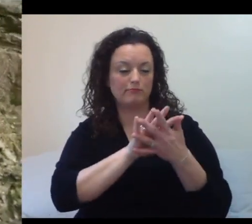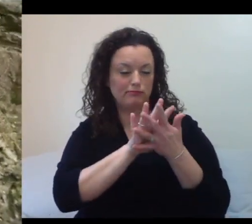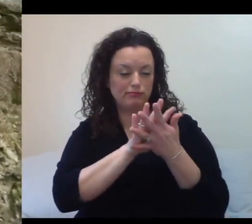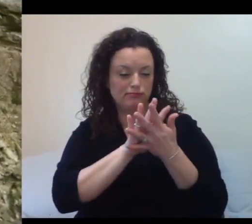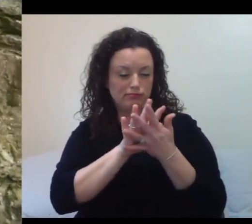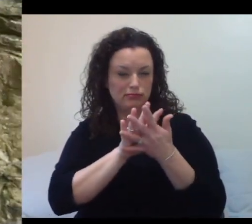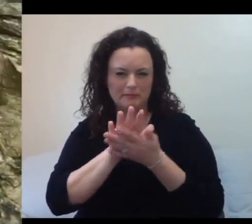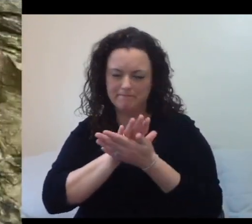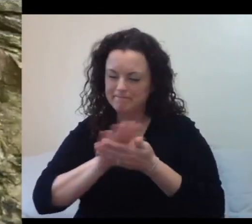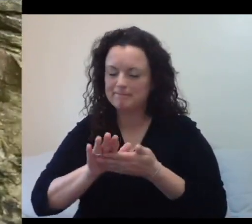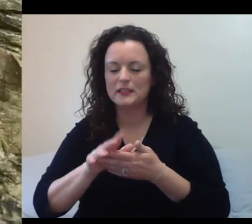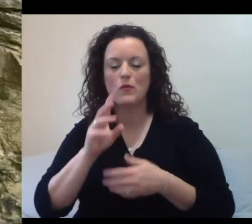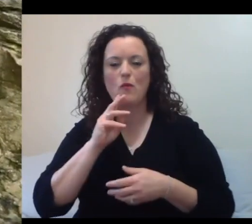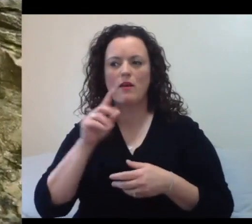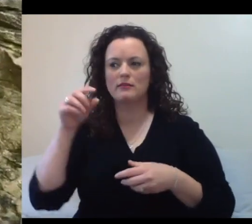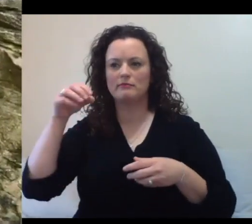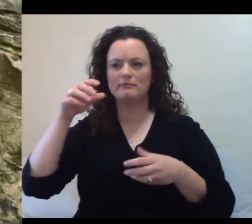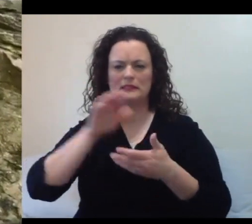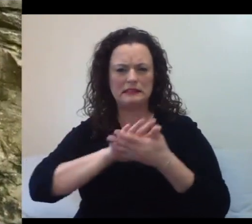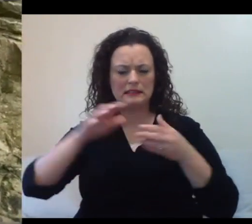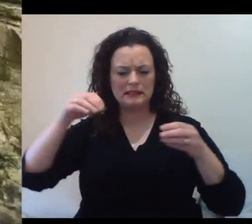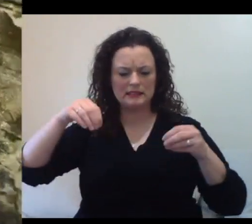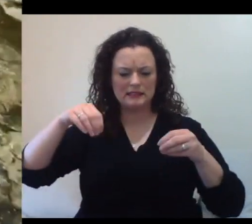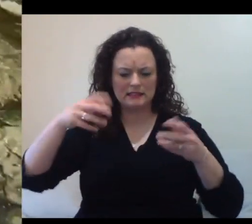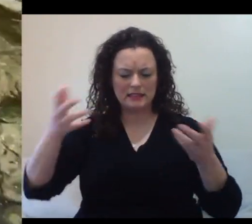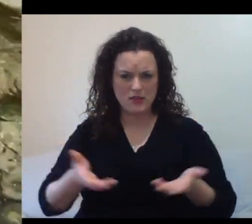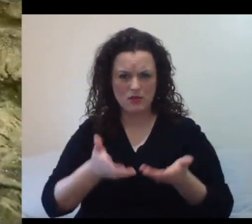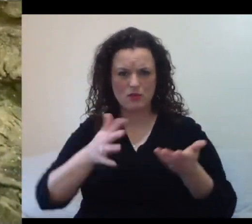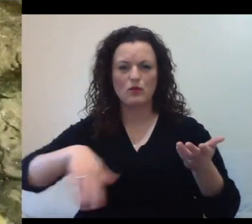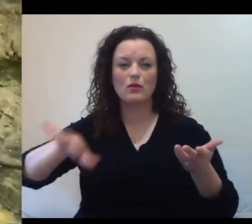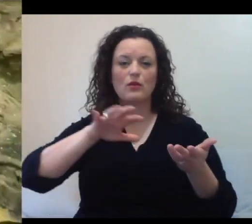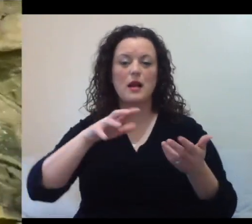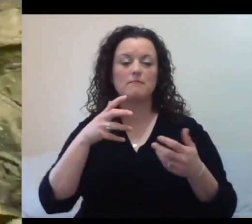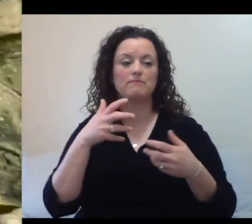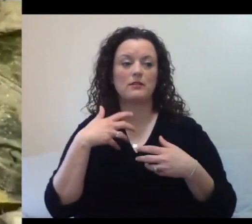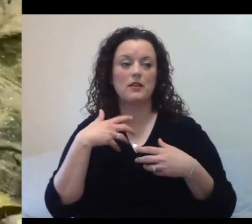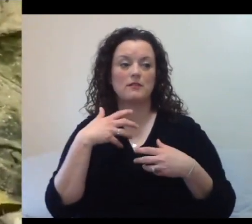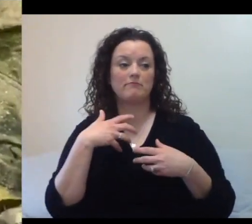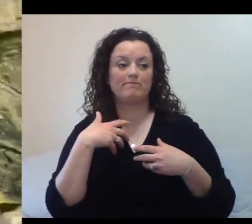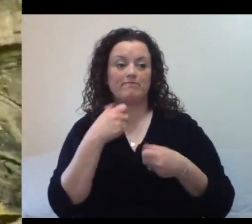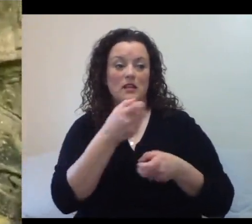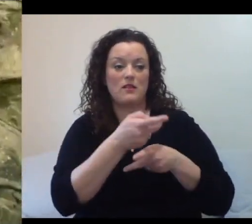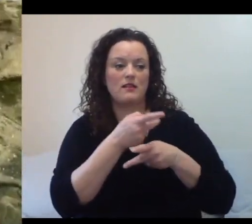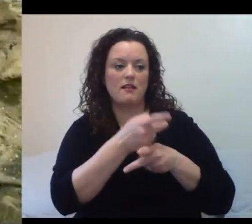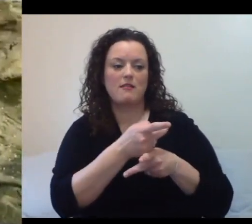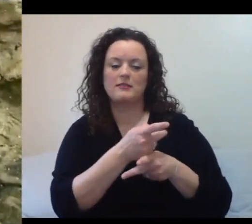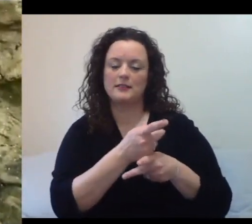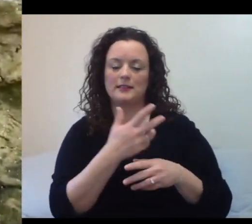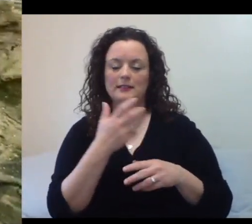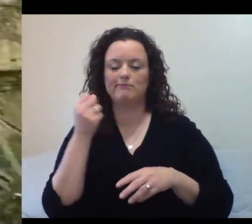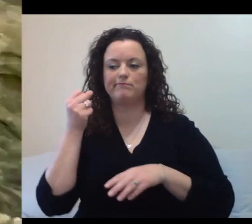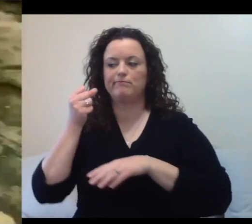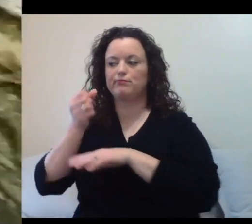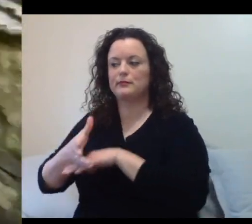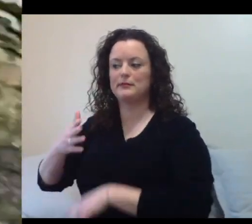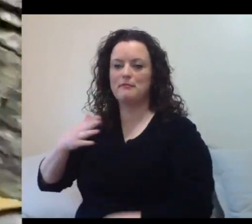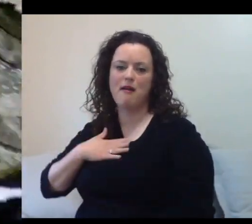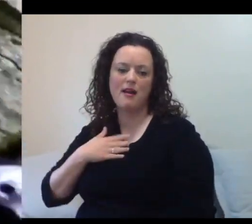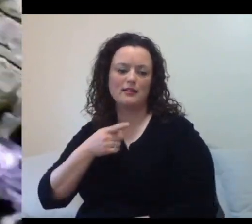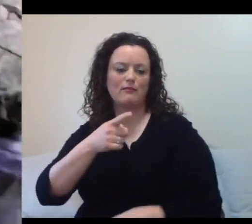you've also got health care brothers in mind. So these guys double their natural life expectancy. So Berger is kind of our elder statesman of the exhibit. We also